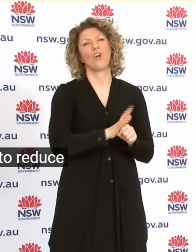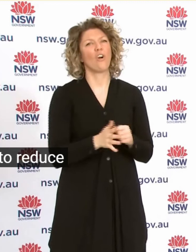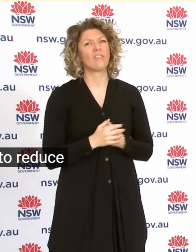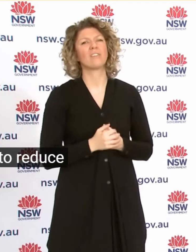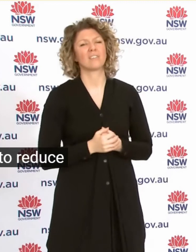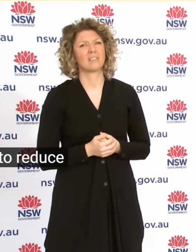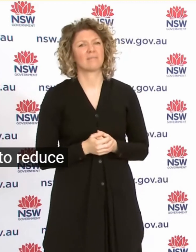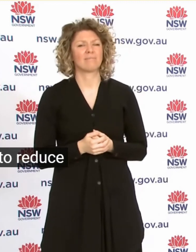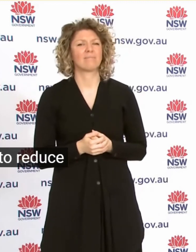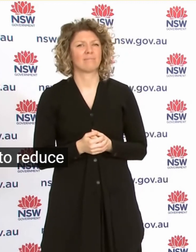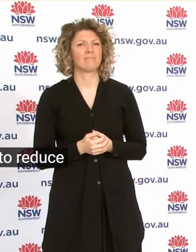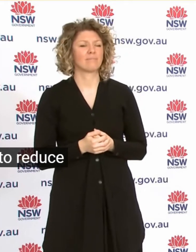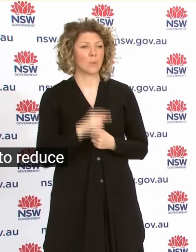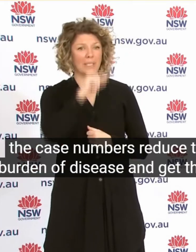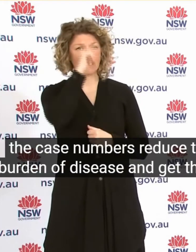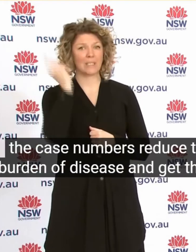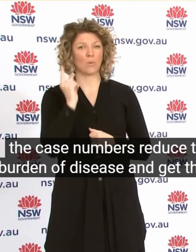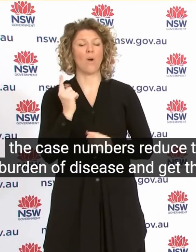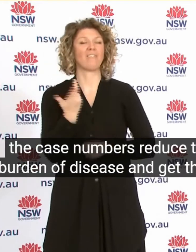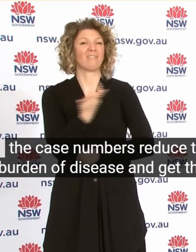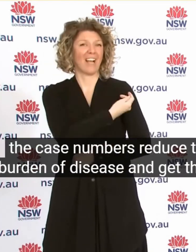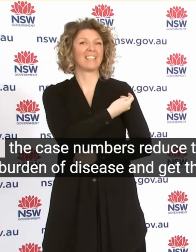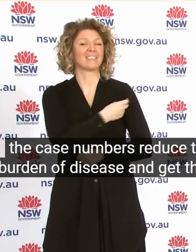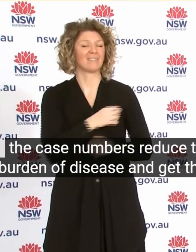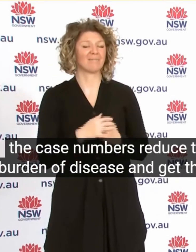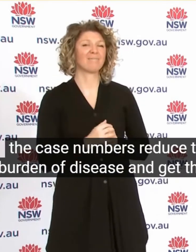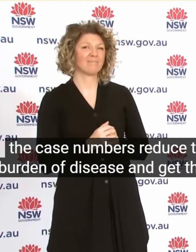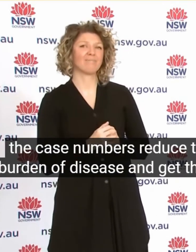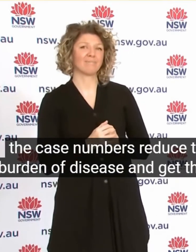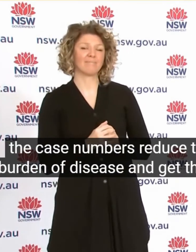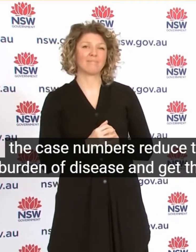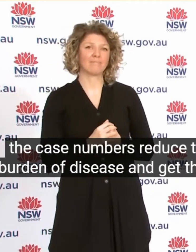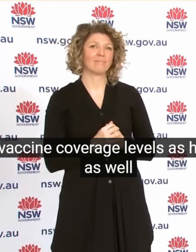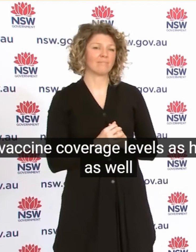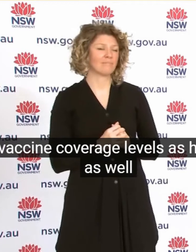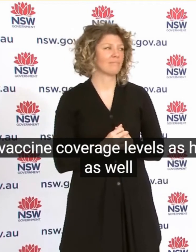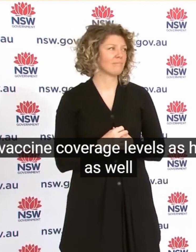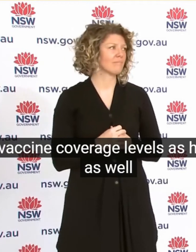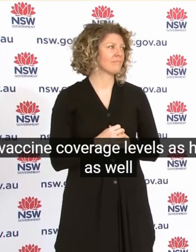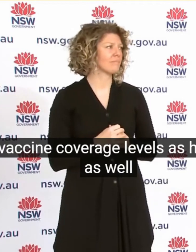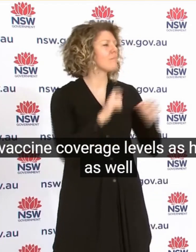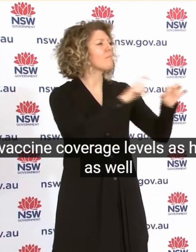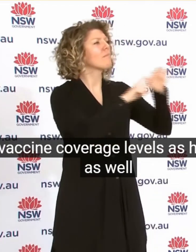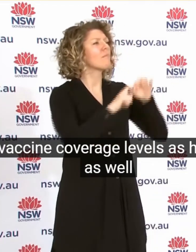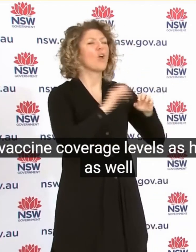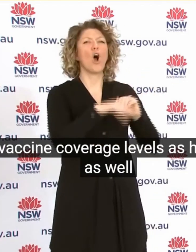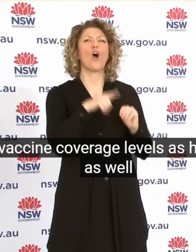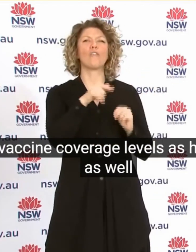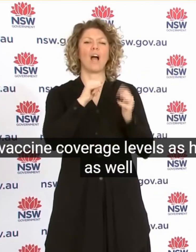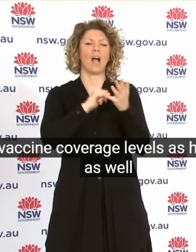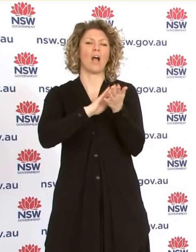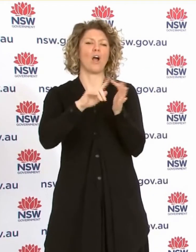And Get Those Vaccine Coverage Levels As High As We Can To Shell Harbour